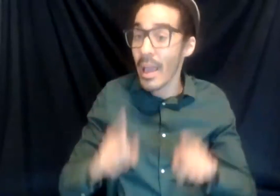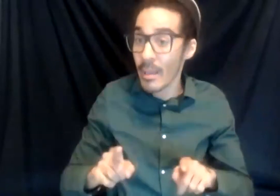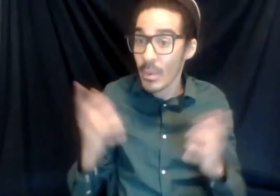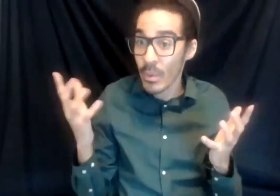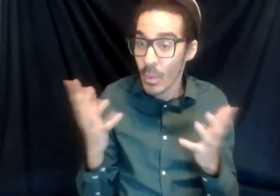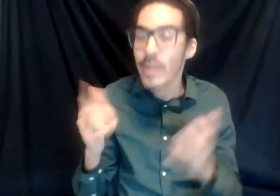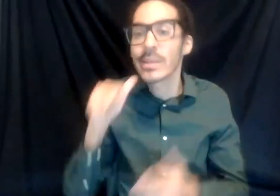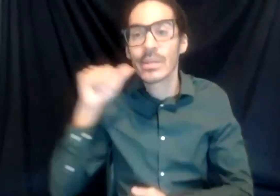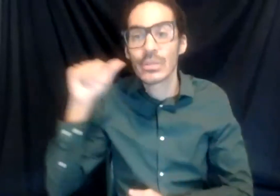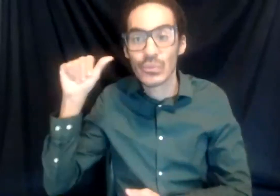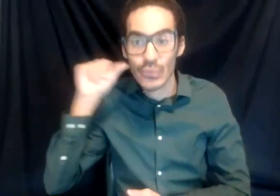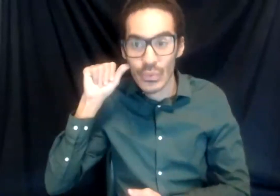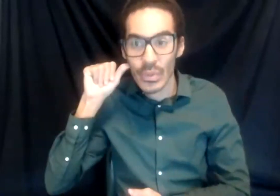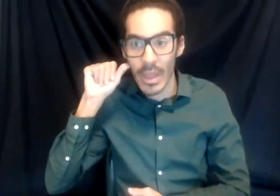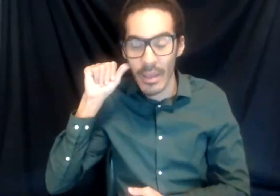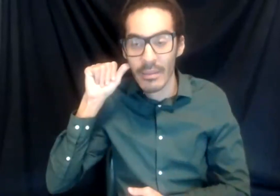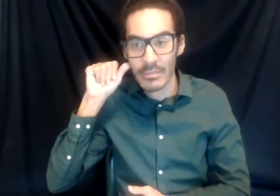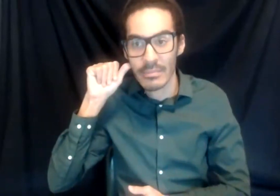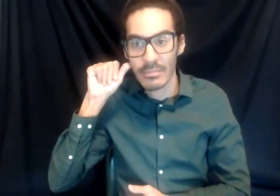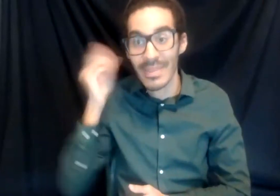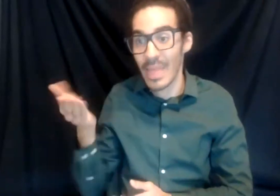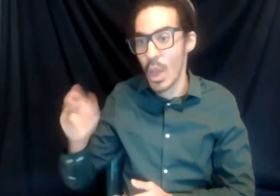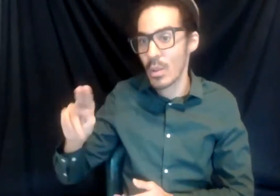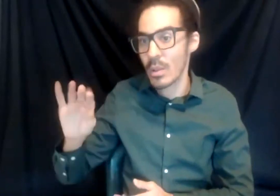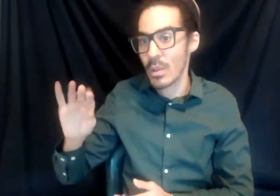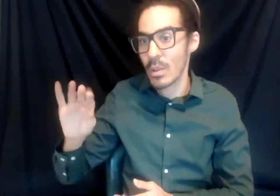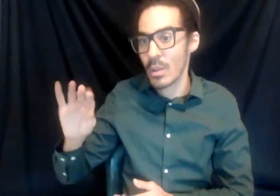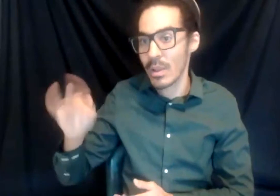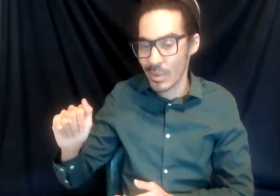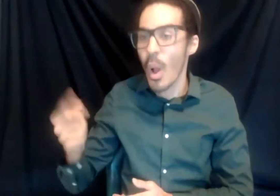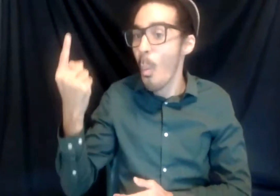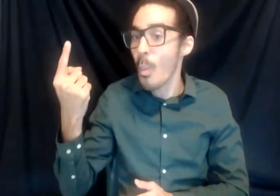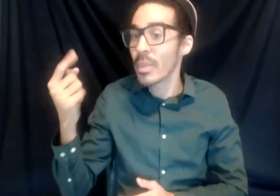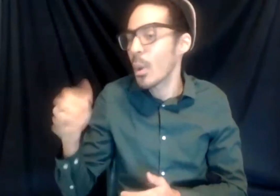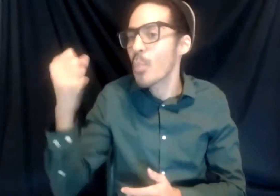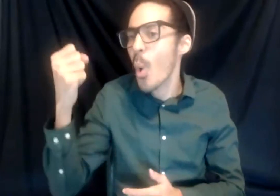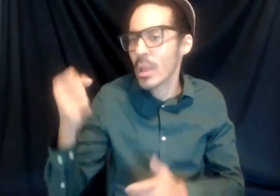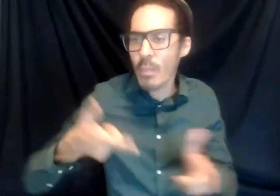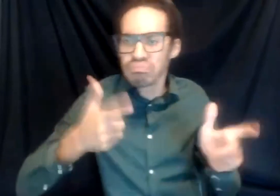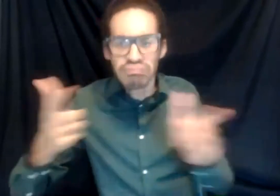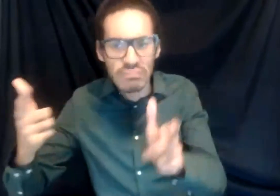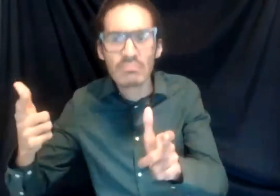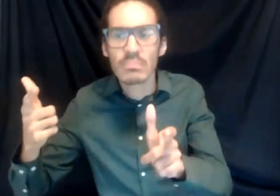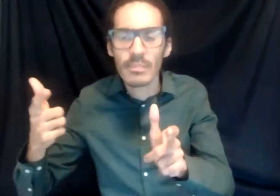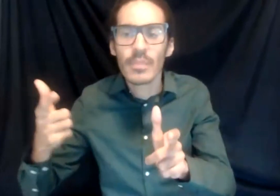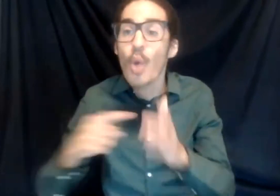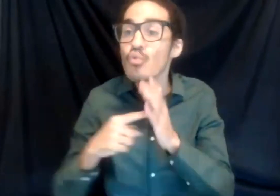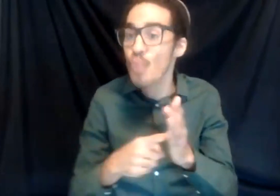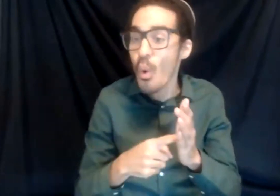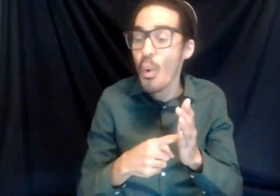there, when the protesters got shot at, it shows pretty much how there's a lot of things